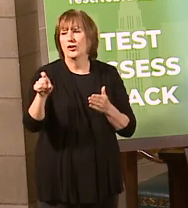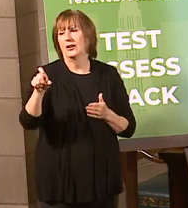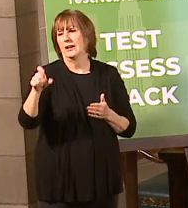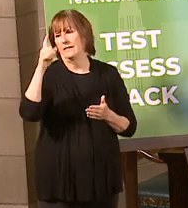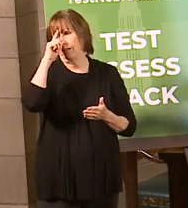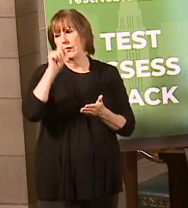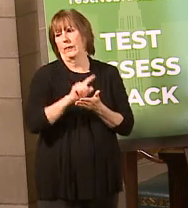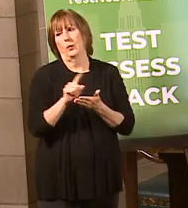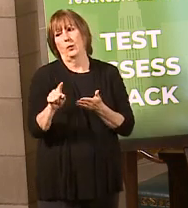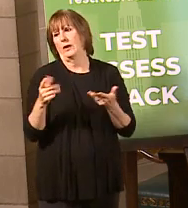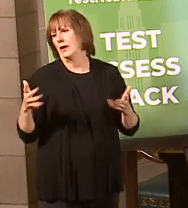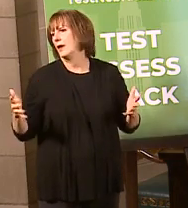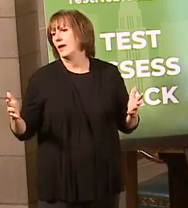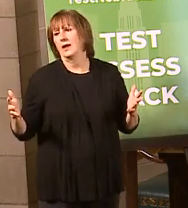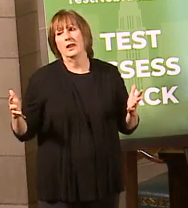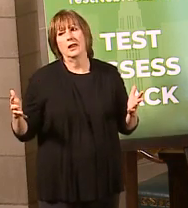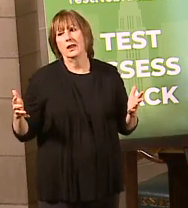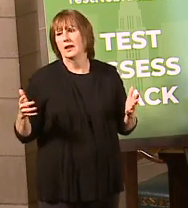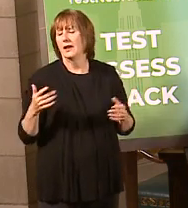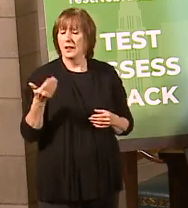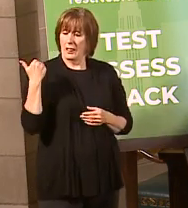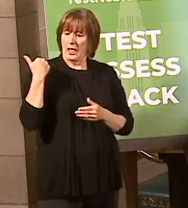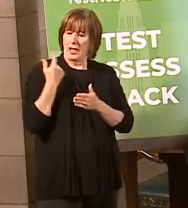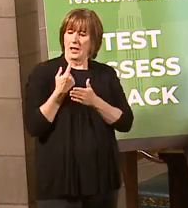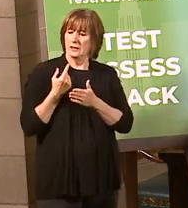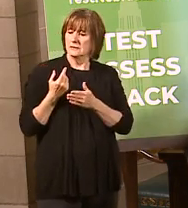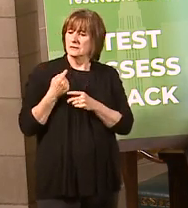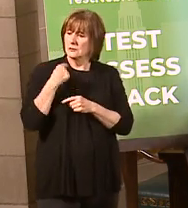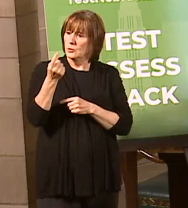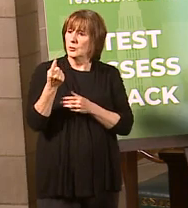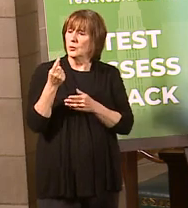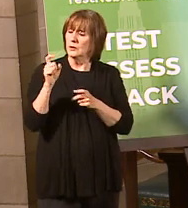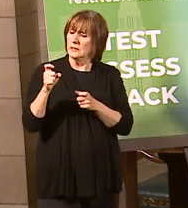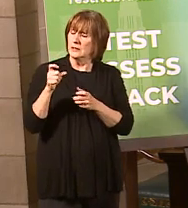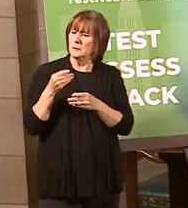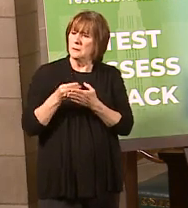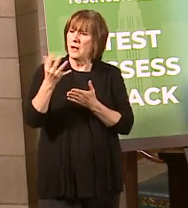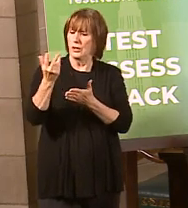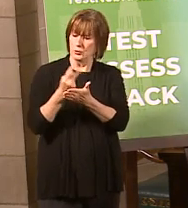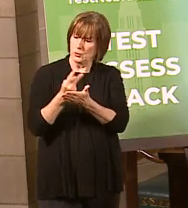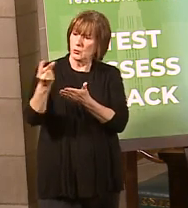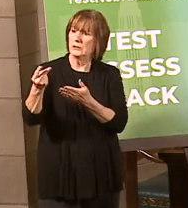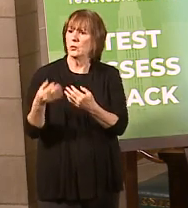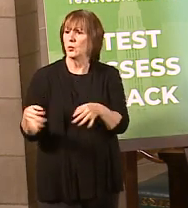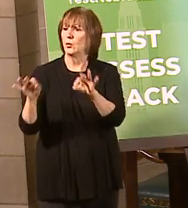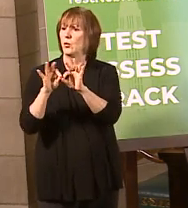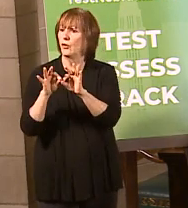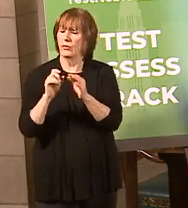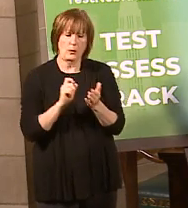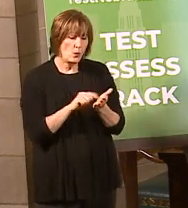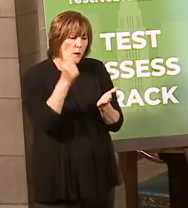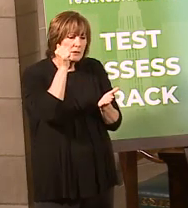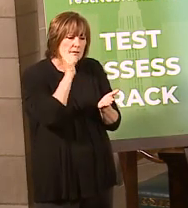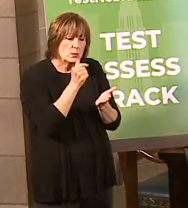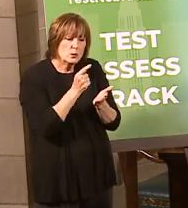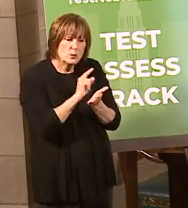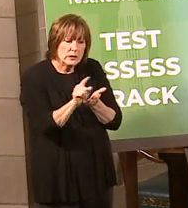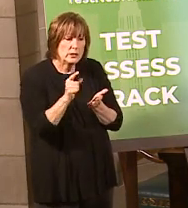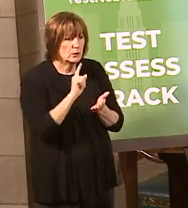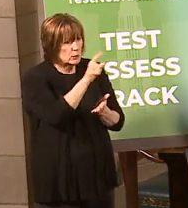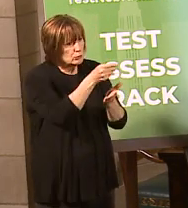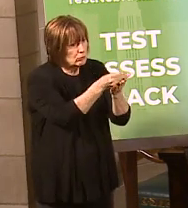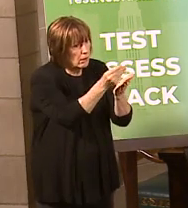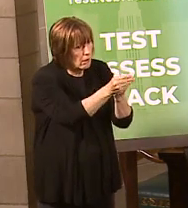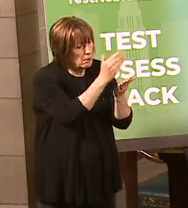You know, a couple months ago we told Barry to go out and get two weeks worth of food. They should still have that, right? So go out, shop once a week, buy what you need for the week.